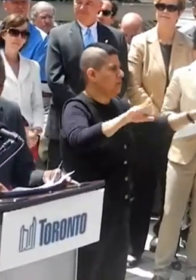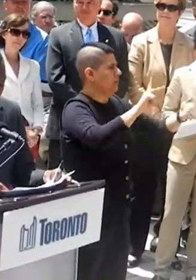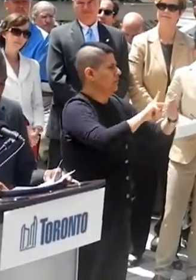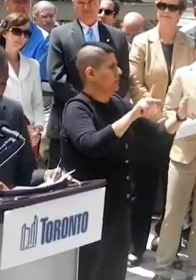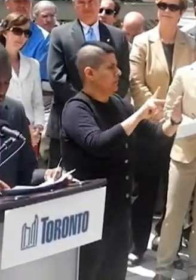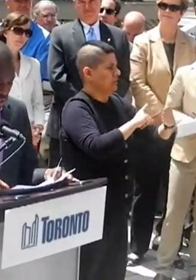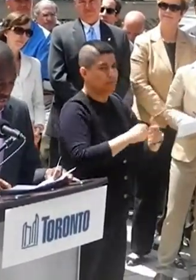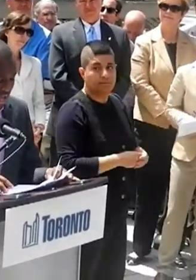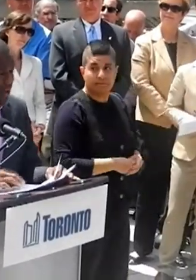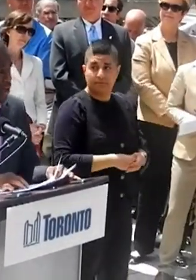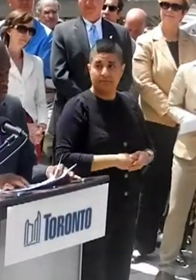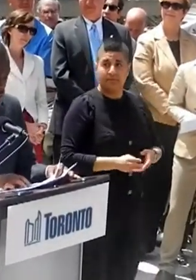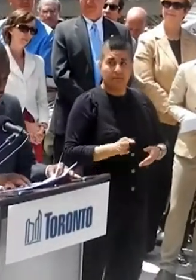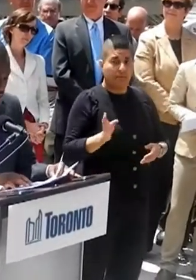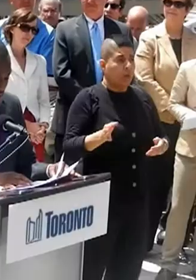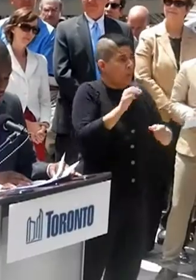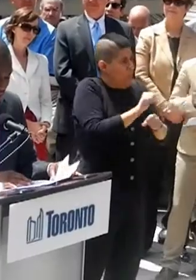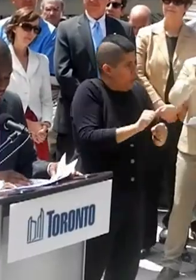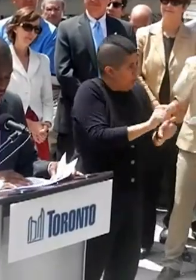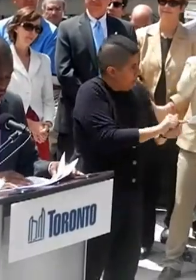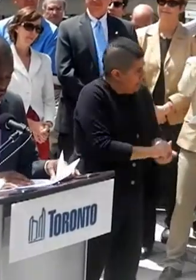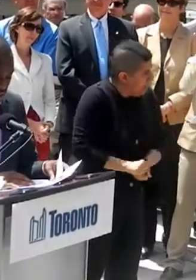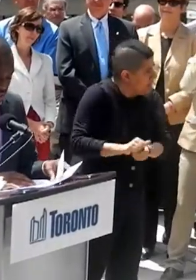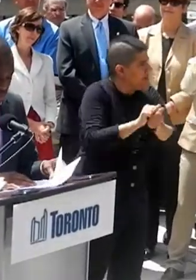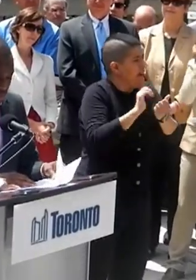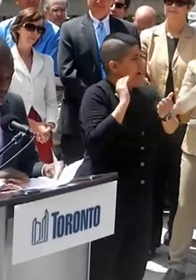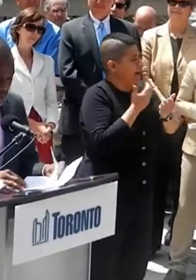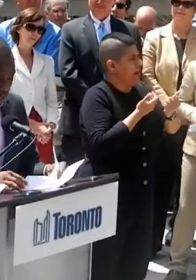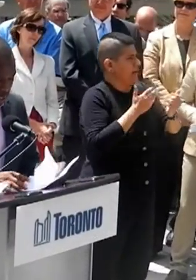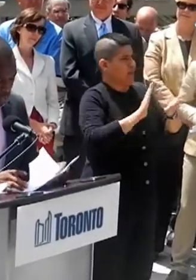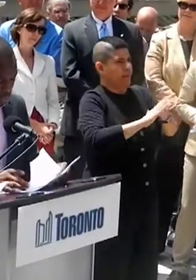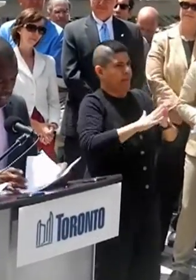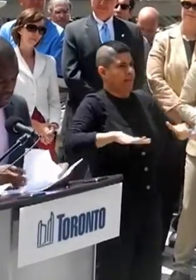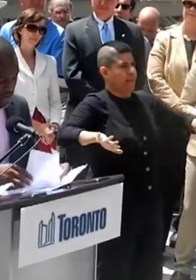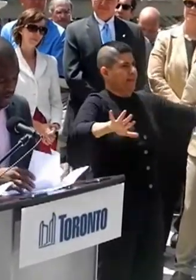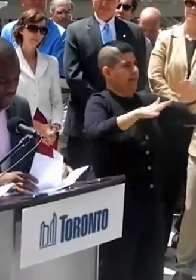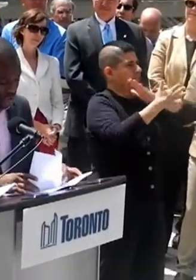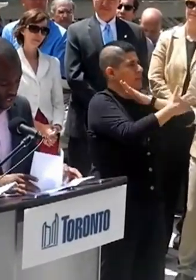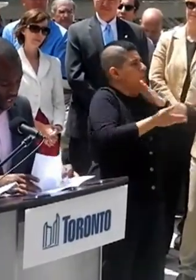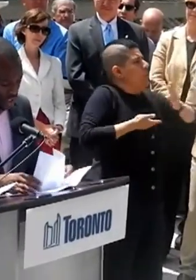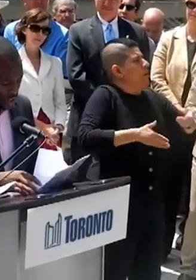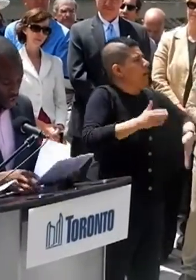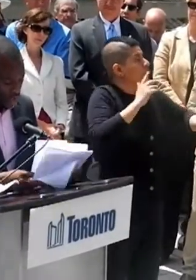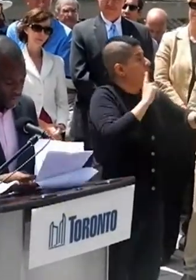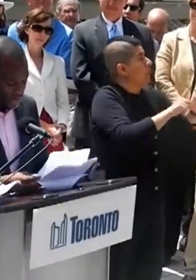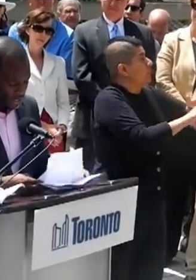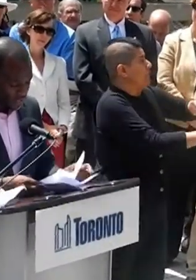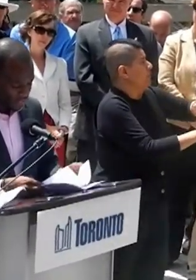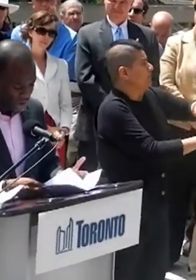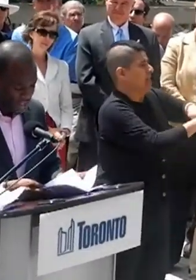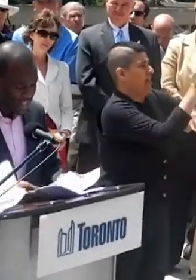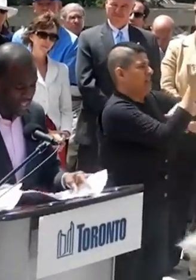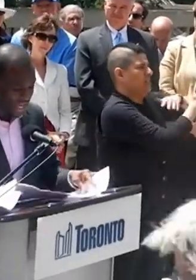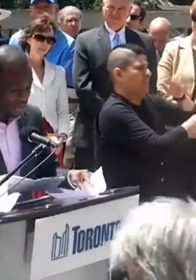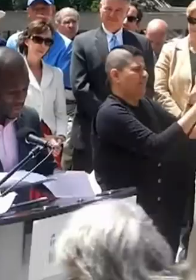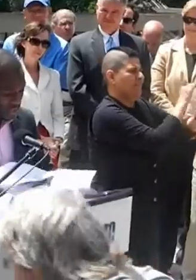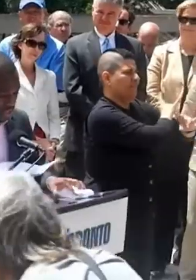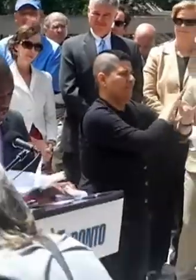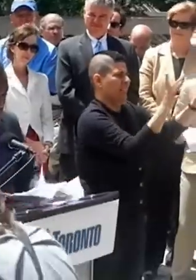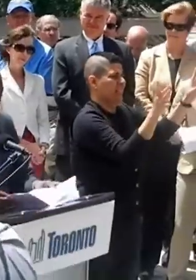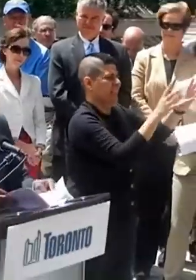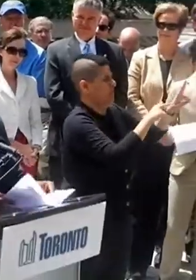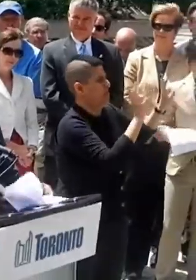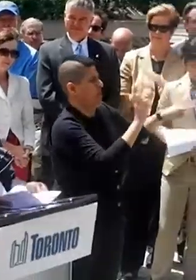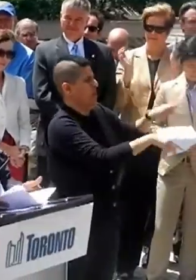must work together to ensure that our communities and our country are welcoming places for refugees who are fleeing violence and